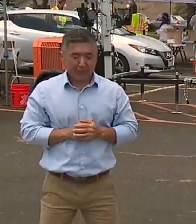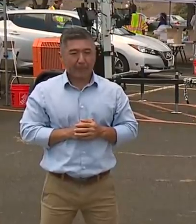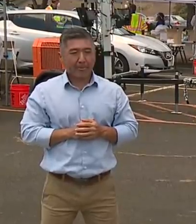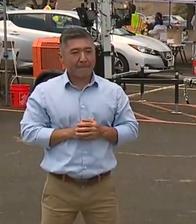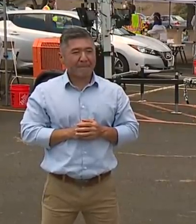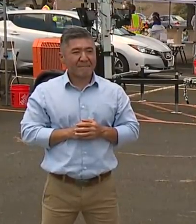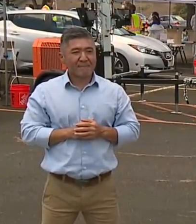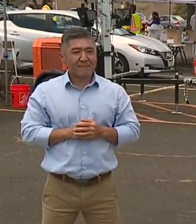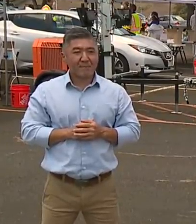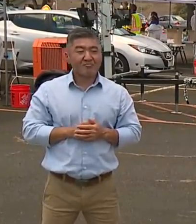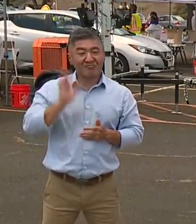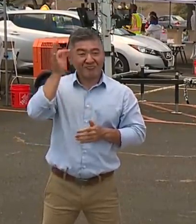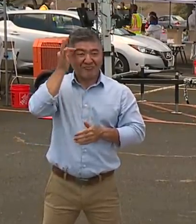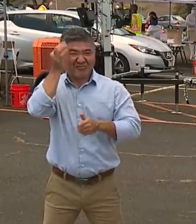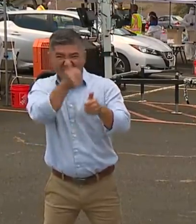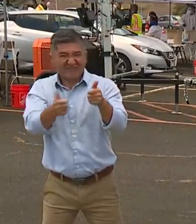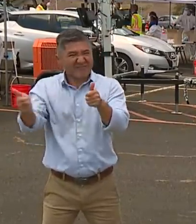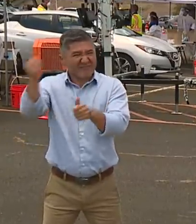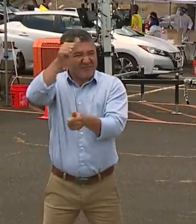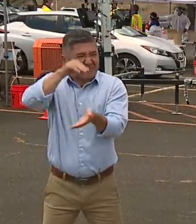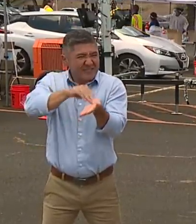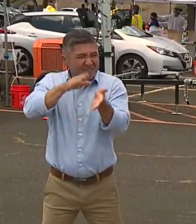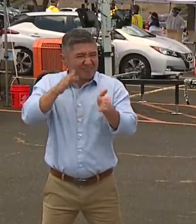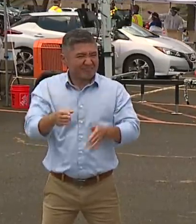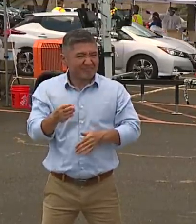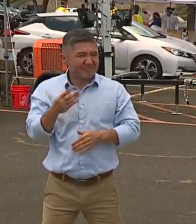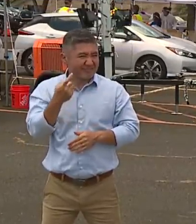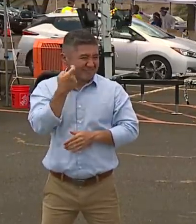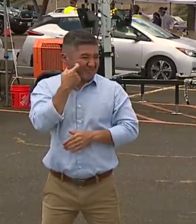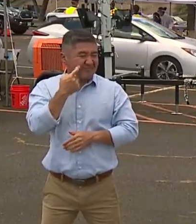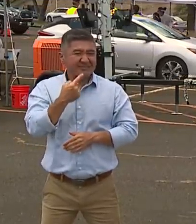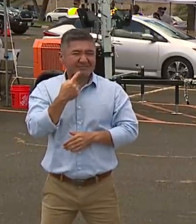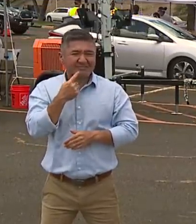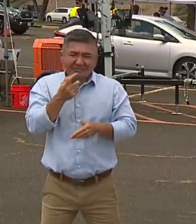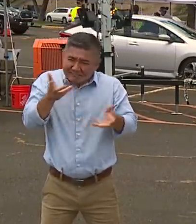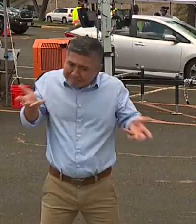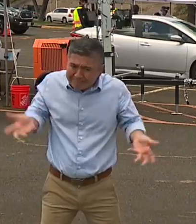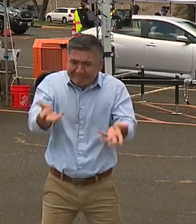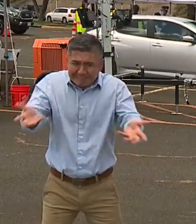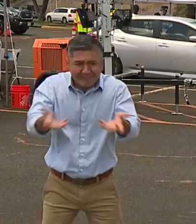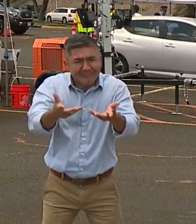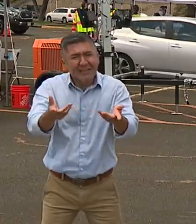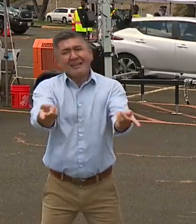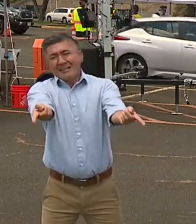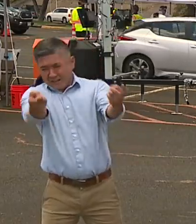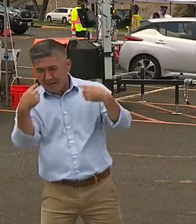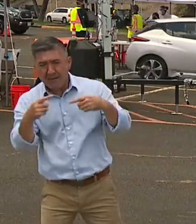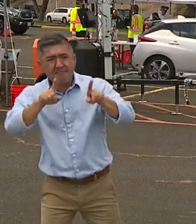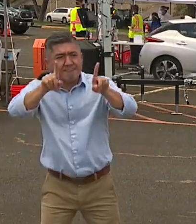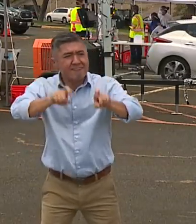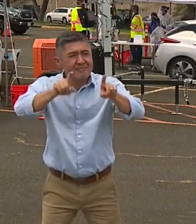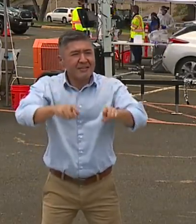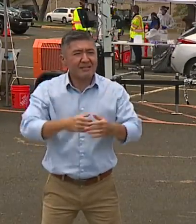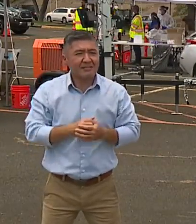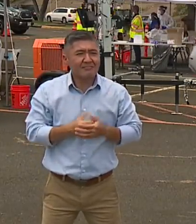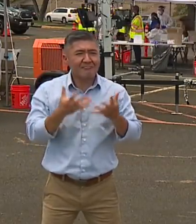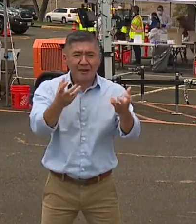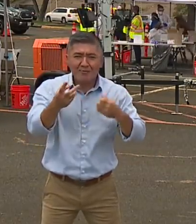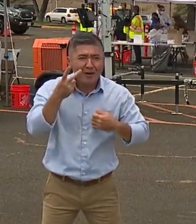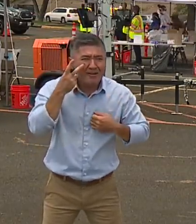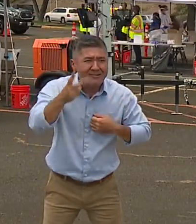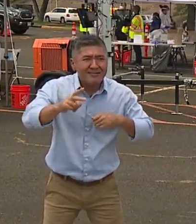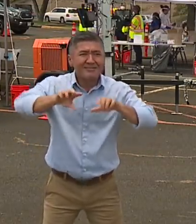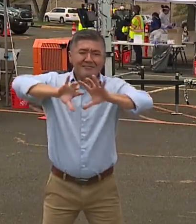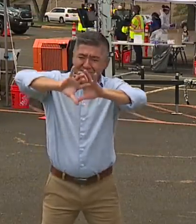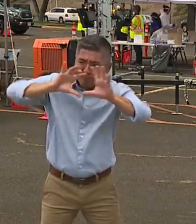So as the Surgeon General urged, we really want as many people to come out and be tested. We'd love to see entire families. Come with